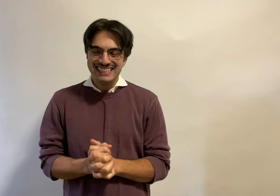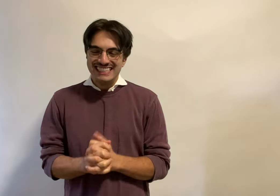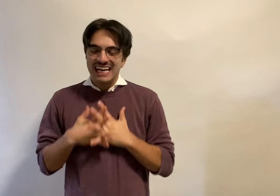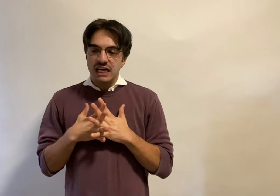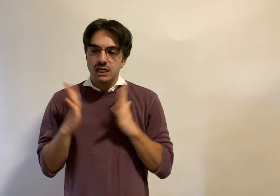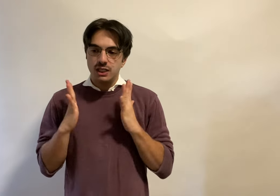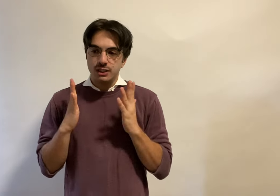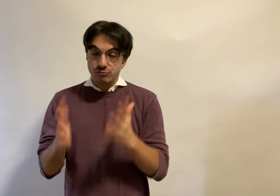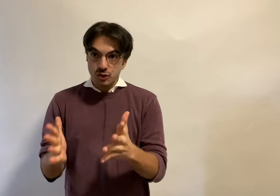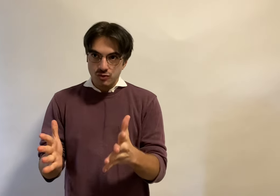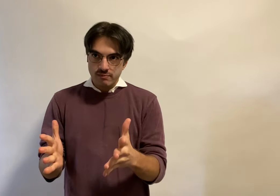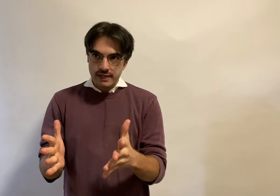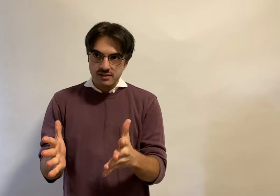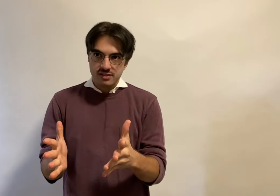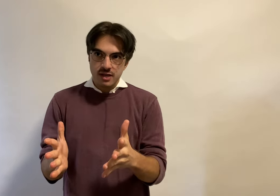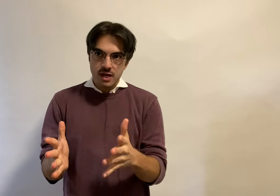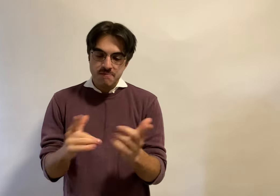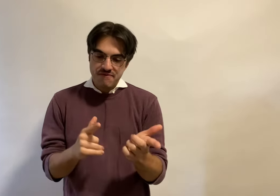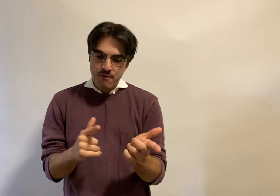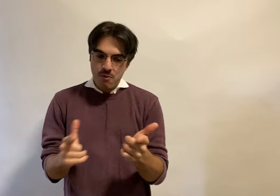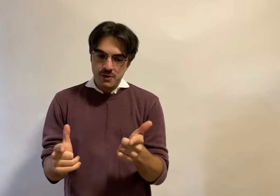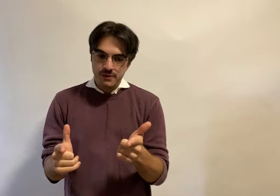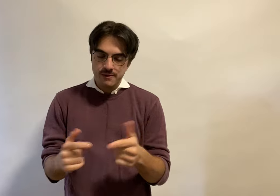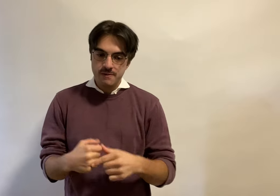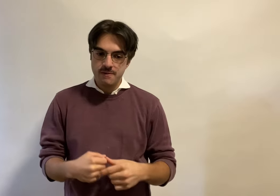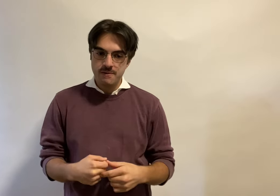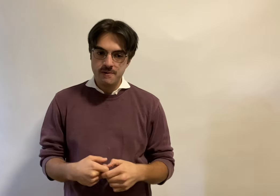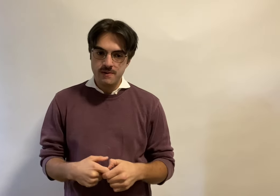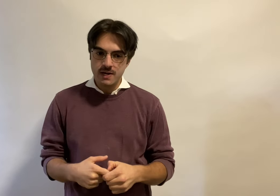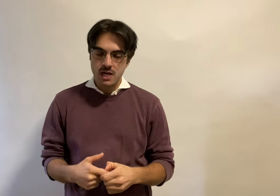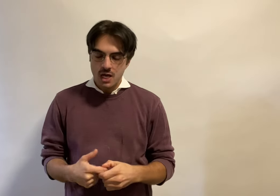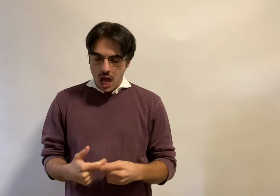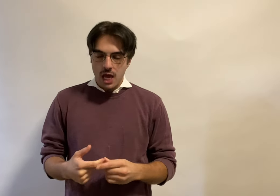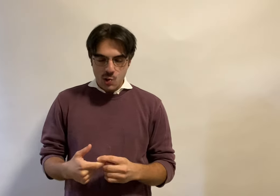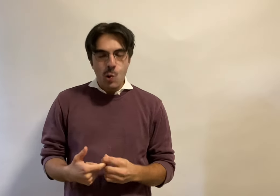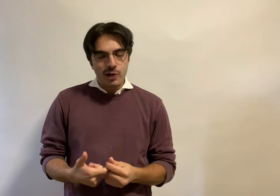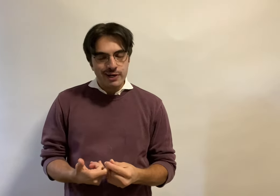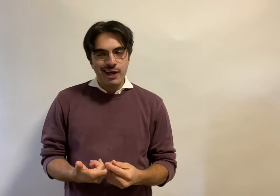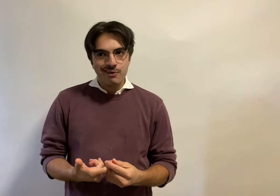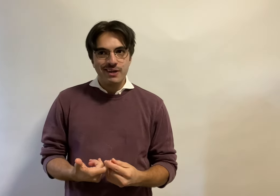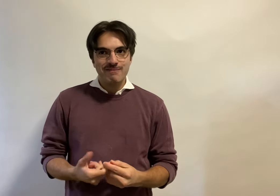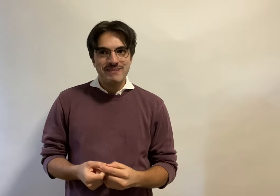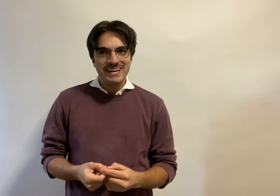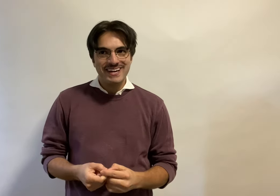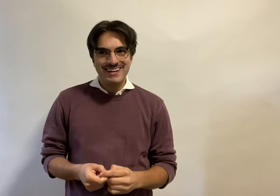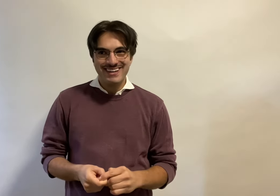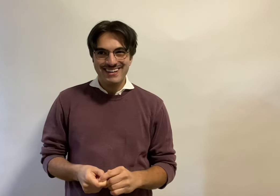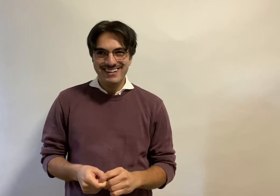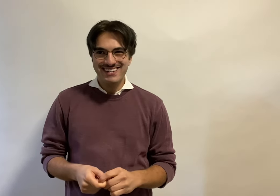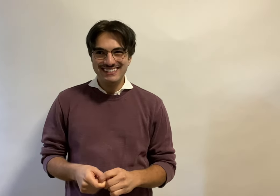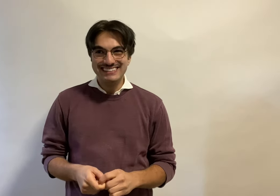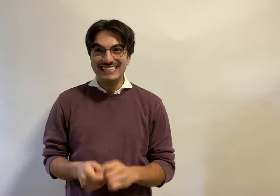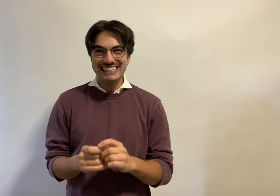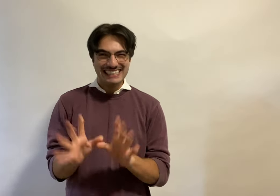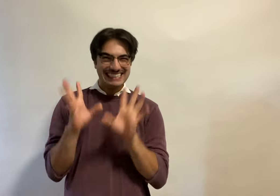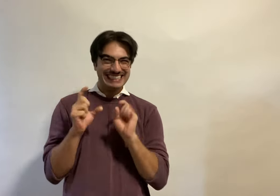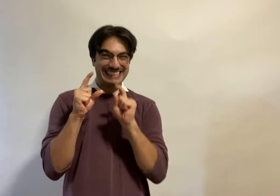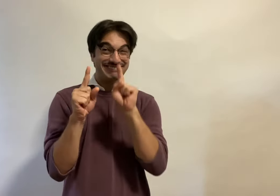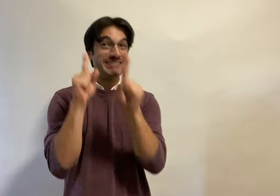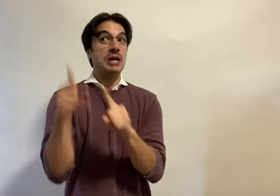You might see before you an ordinary man An